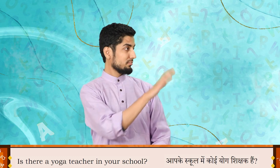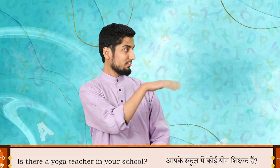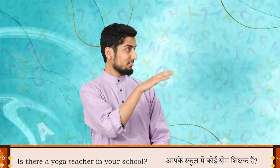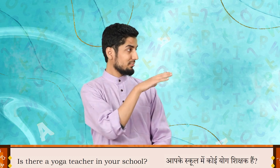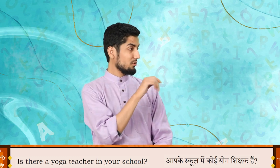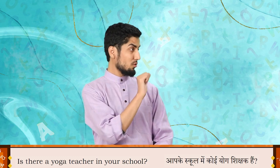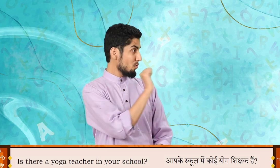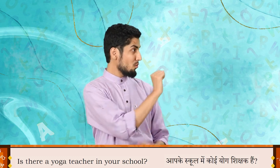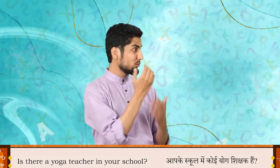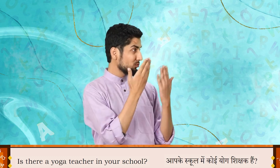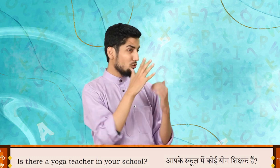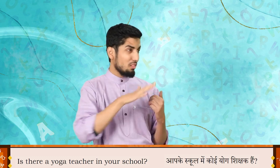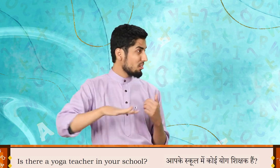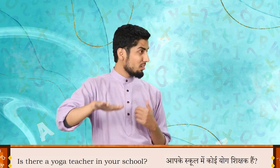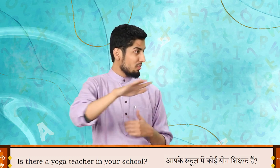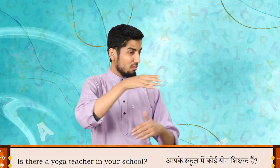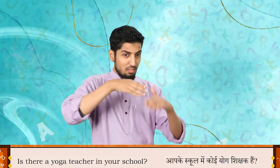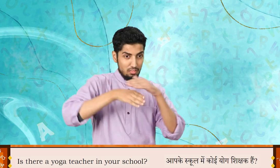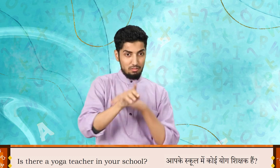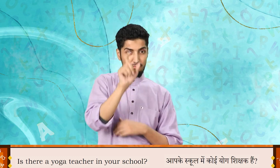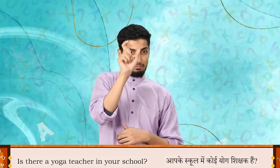Is there a yoga teacher in your school?